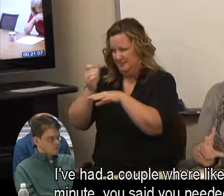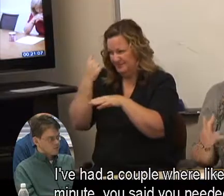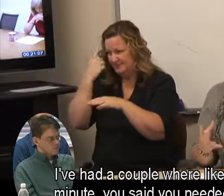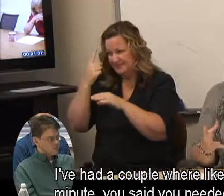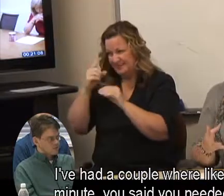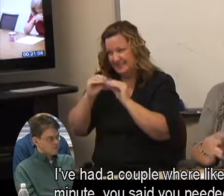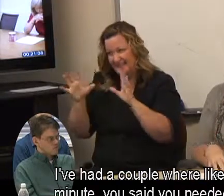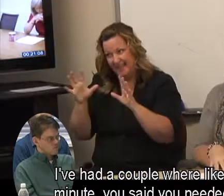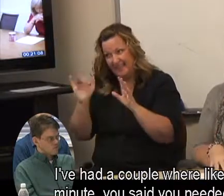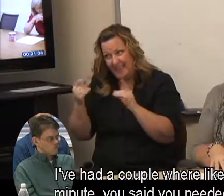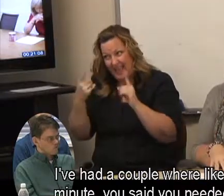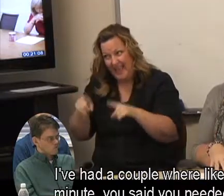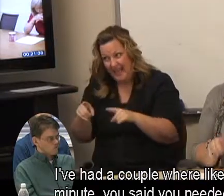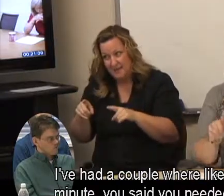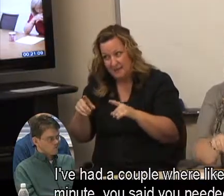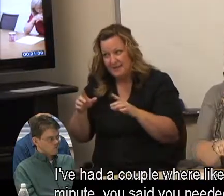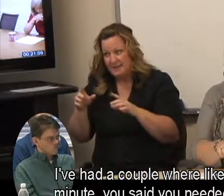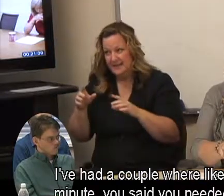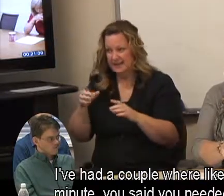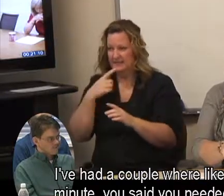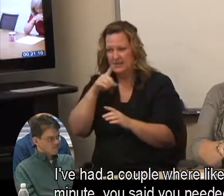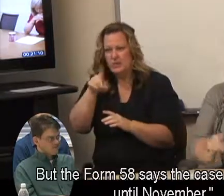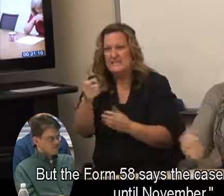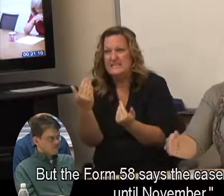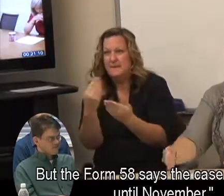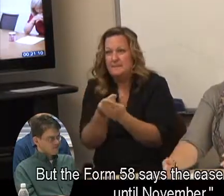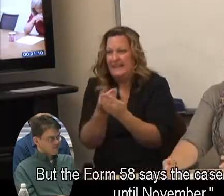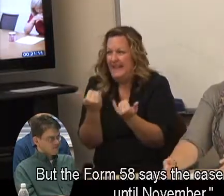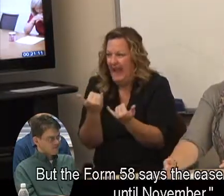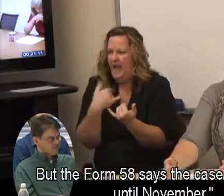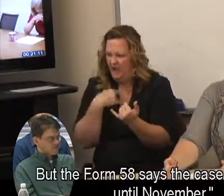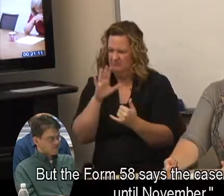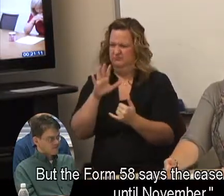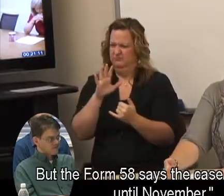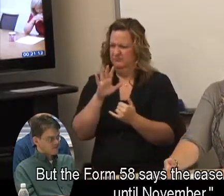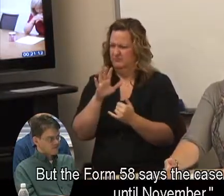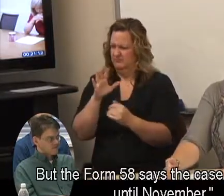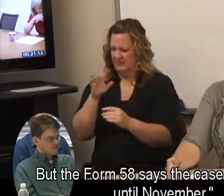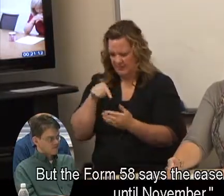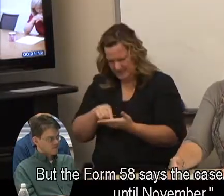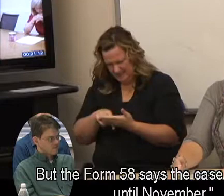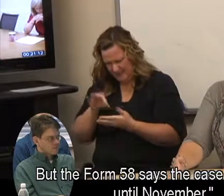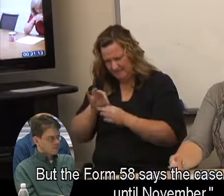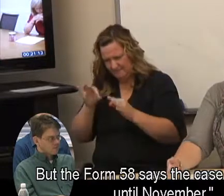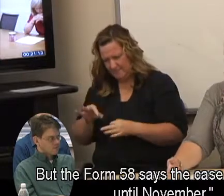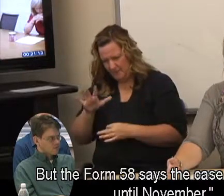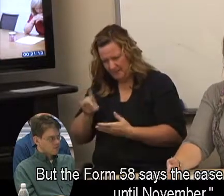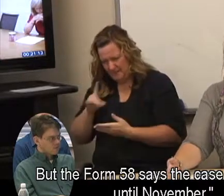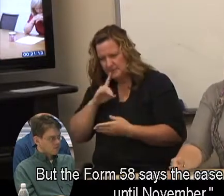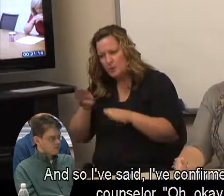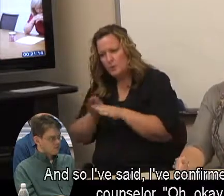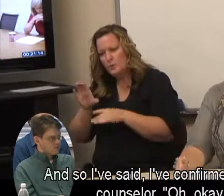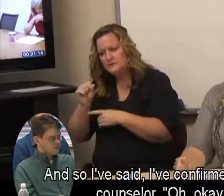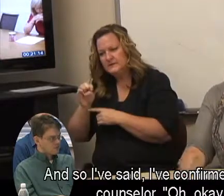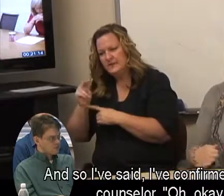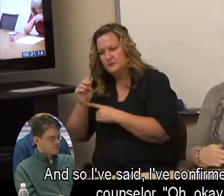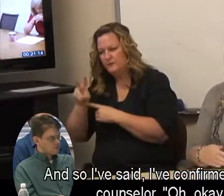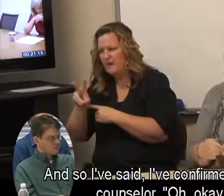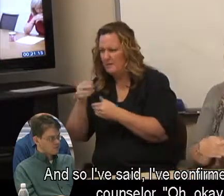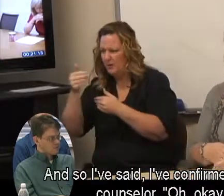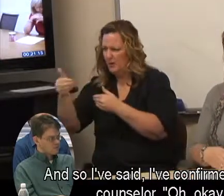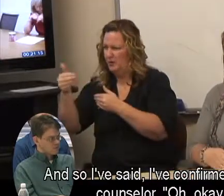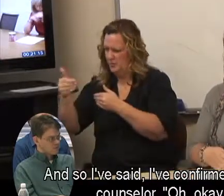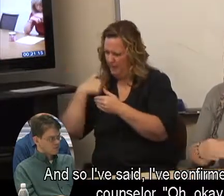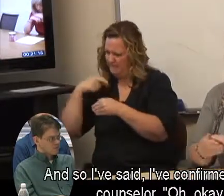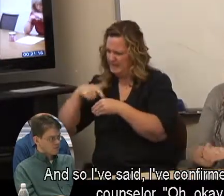I've had a couple where I'm like, wait a minute, you said you needed it now, but the Form 58 says the case isn't closed until November. And so I've